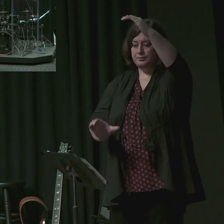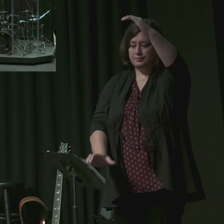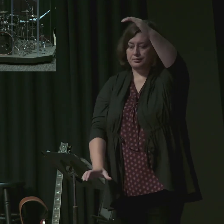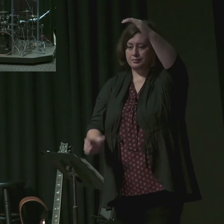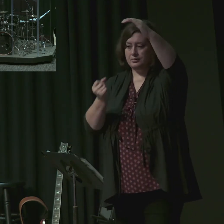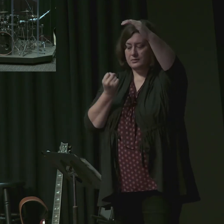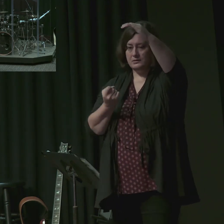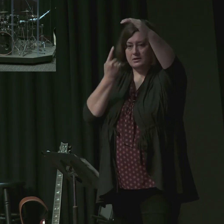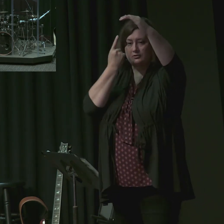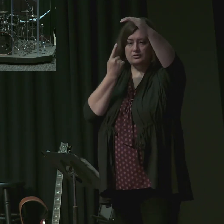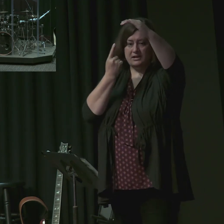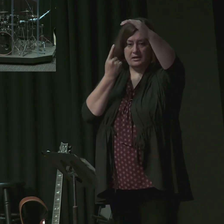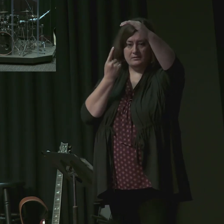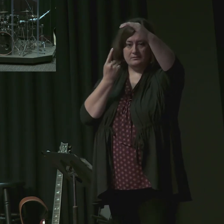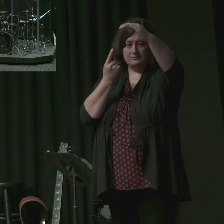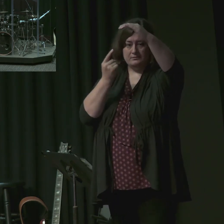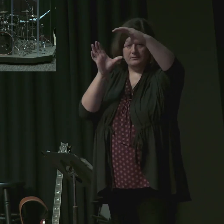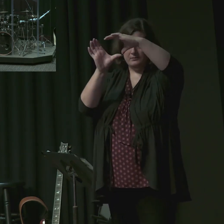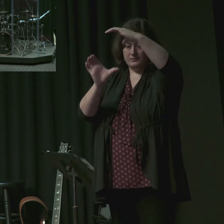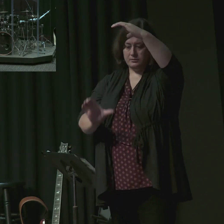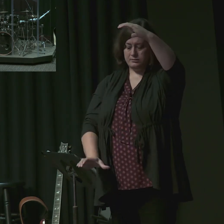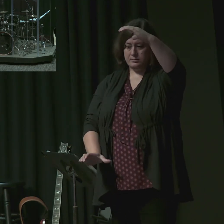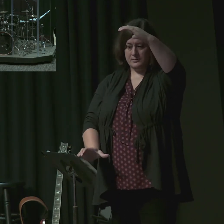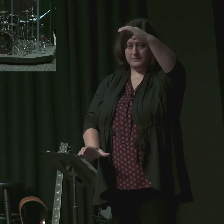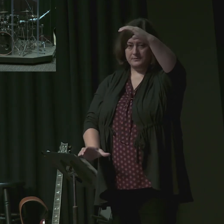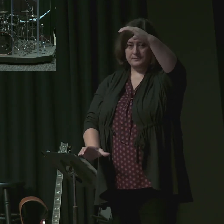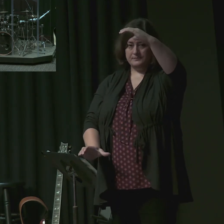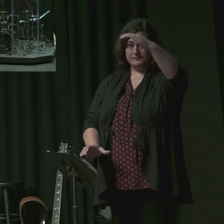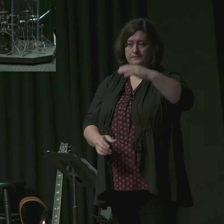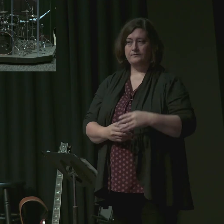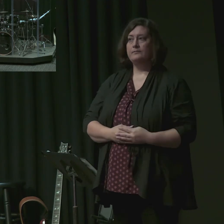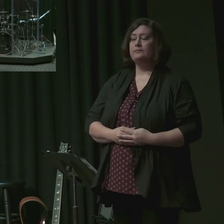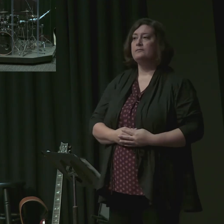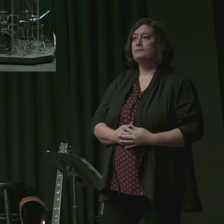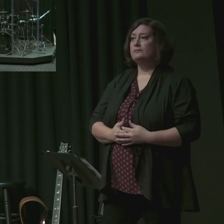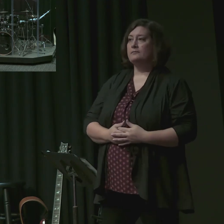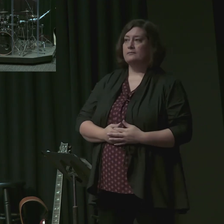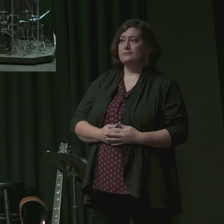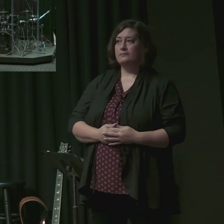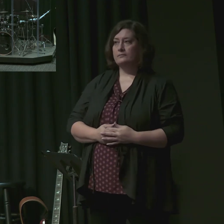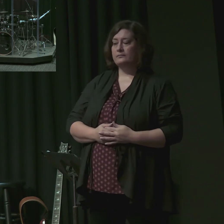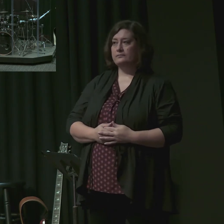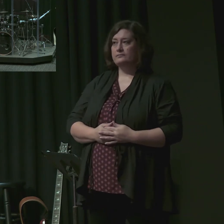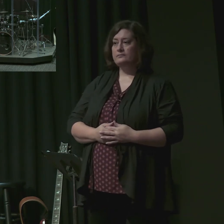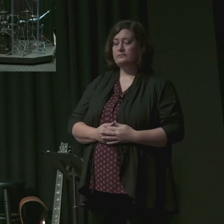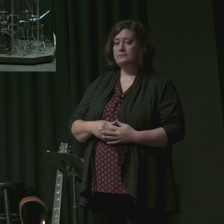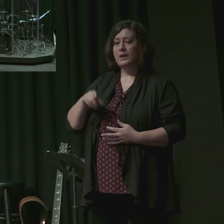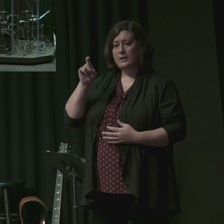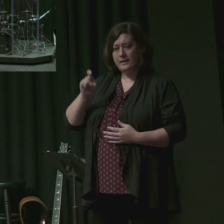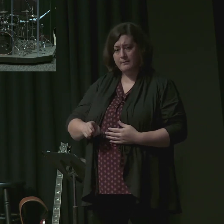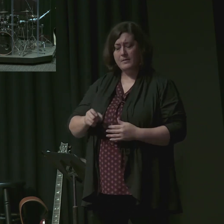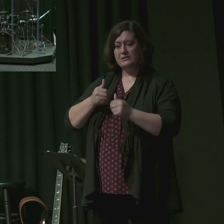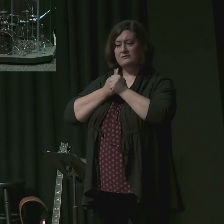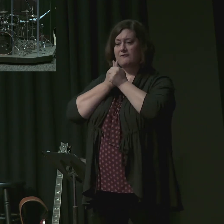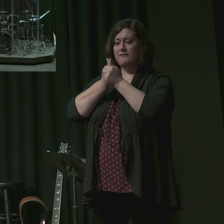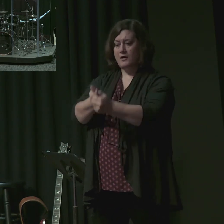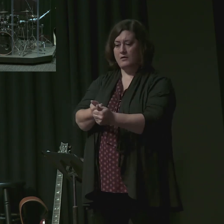Do teaching and preaching that is not only from the Bible but also follows